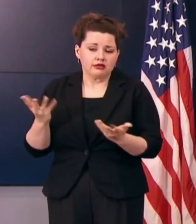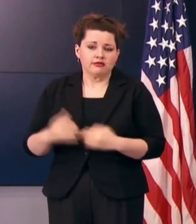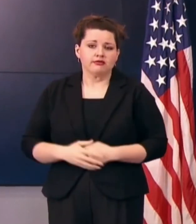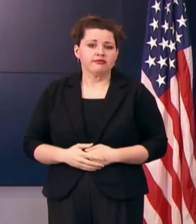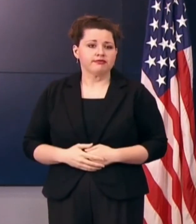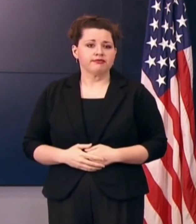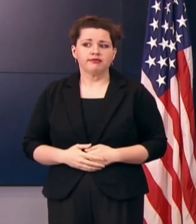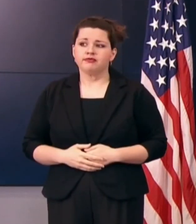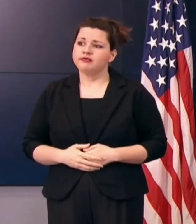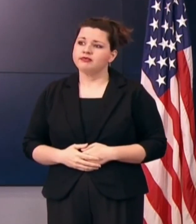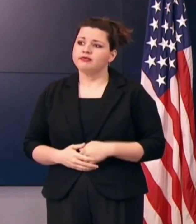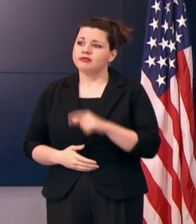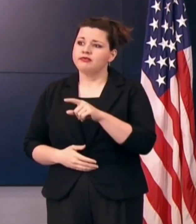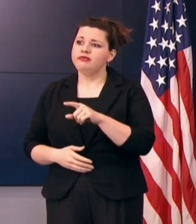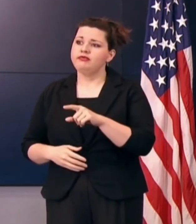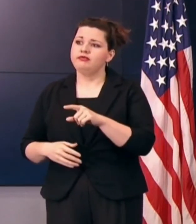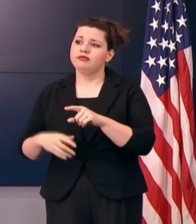recovered, Governor Kim Reynolds is giving the green light to reopen some businesses this Friday. That's our top story today at 5 o